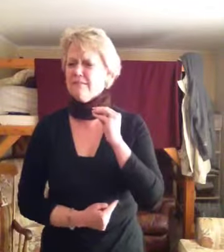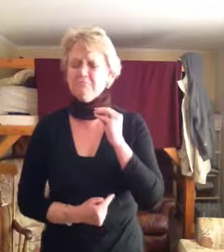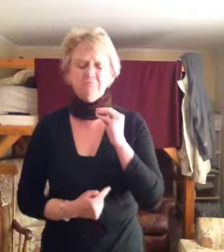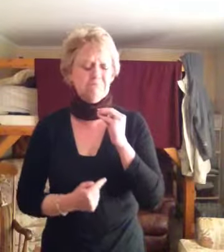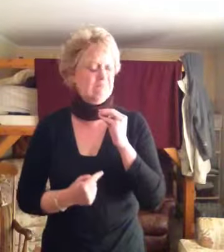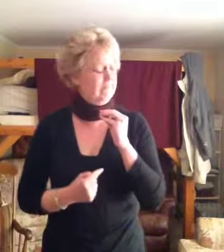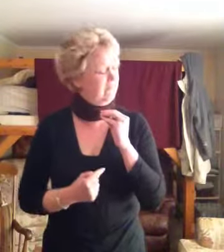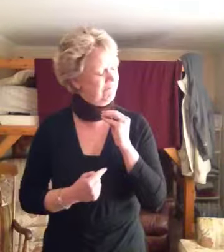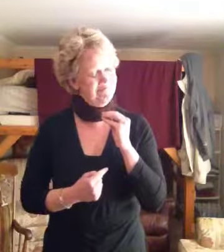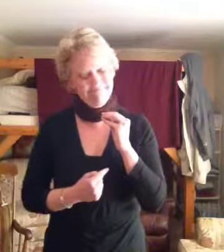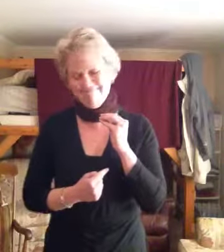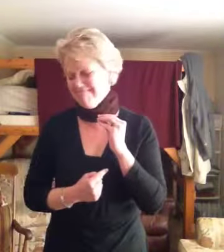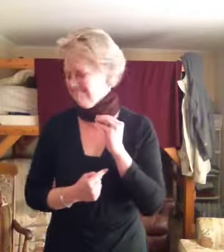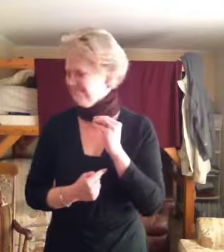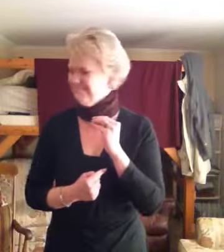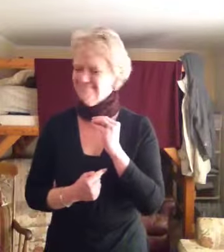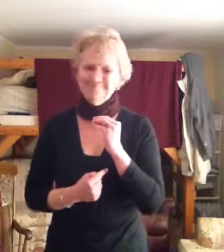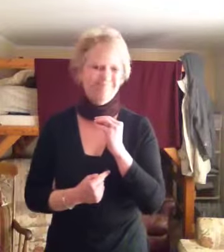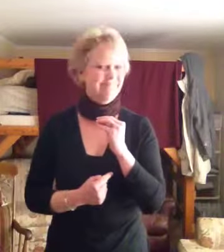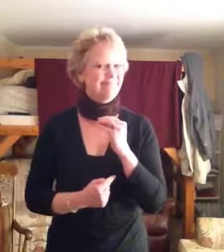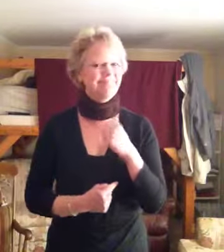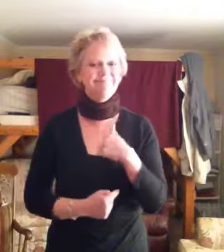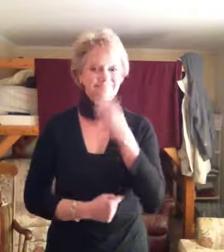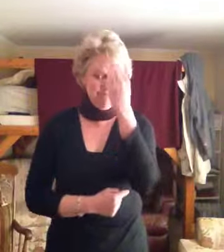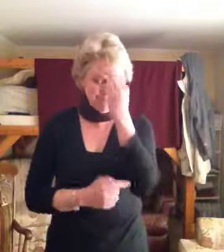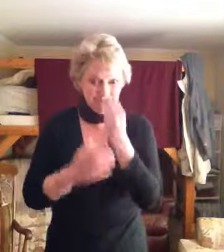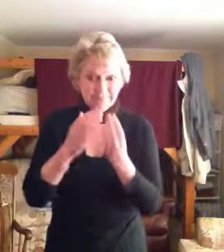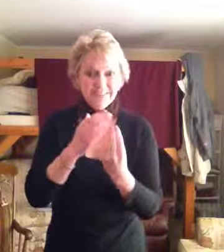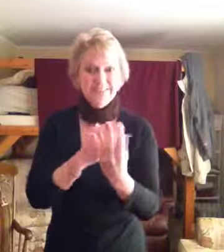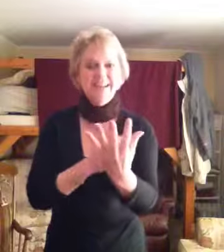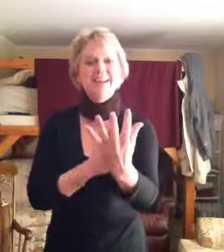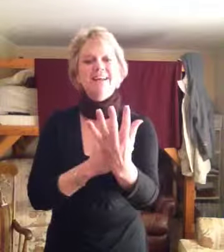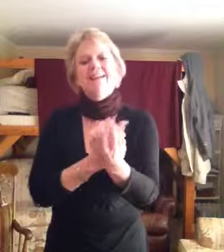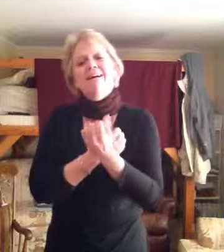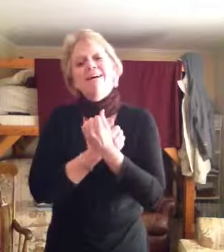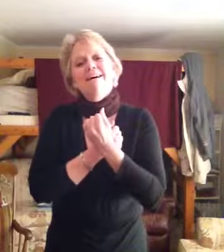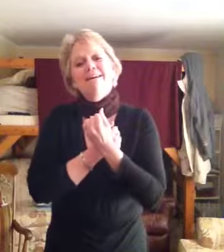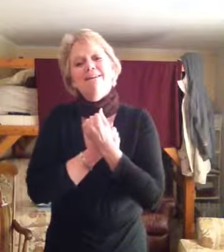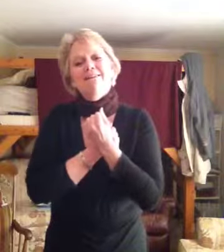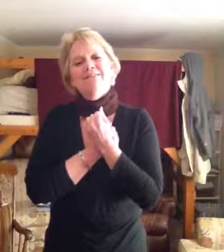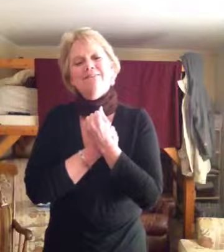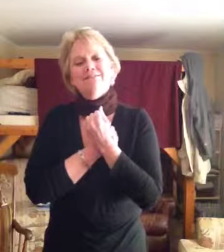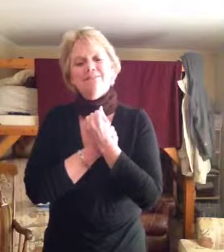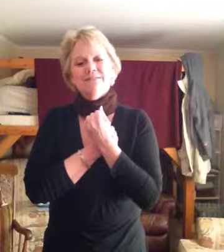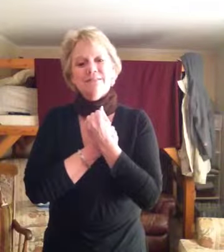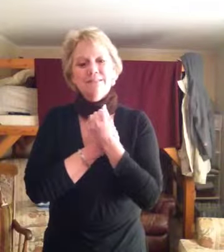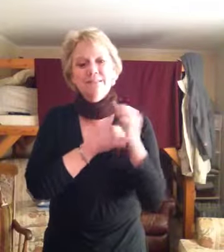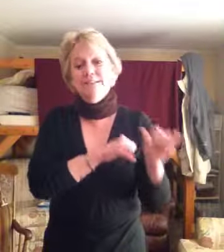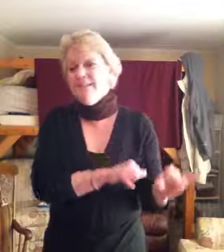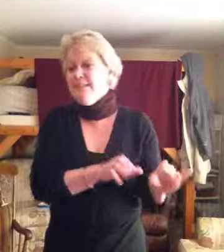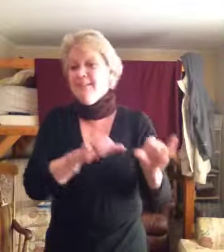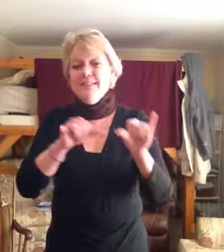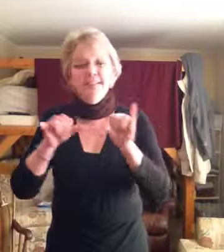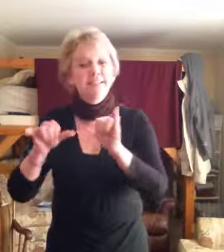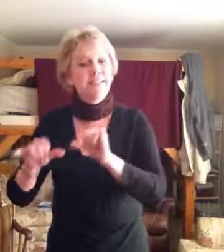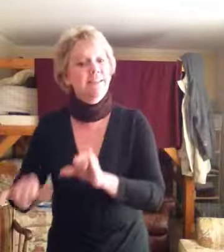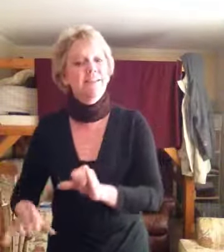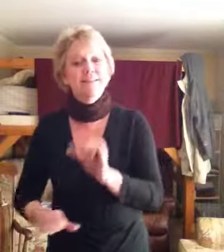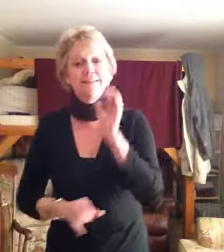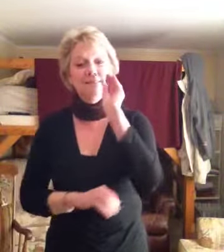heat. I say love, it is